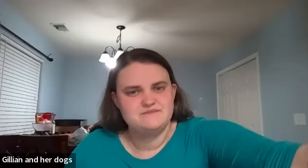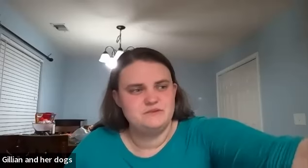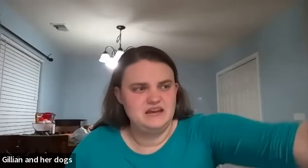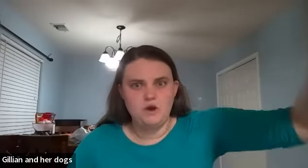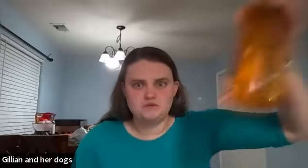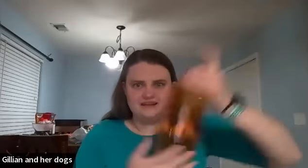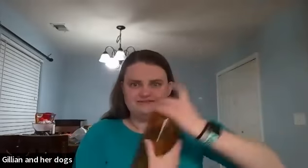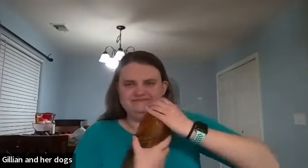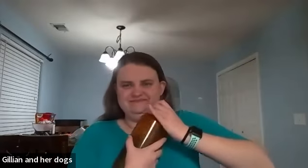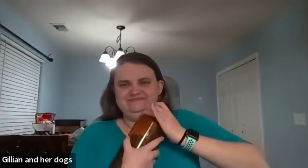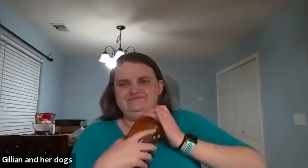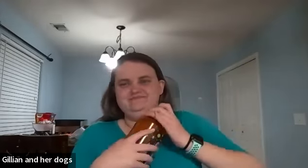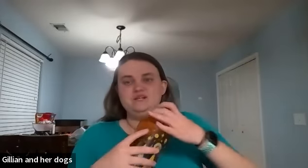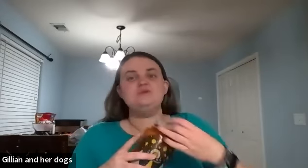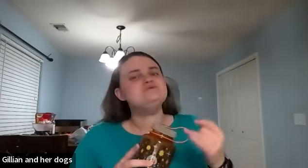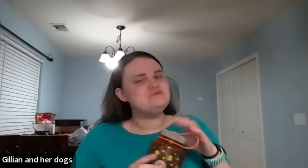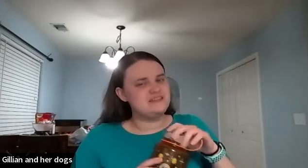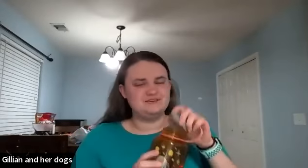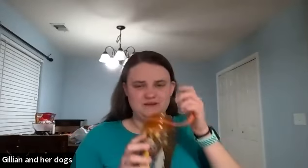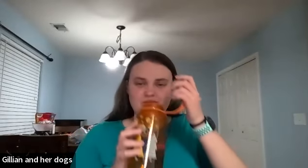time for me to have a water break oh that's a good one